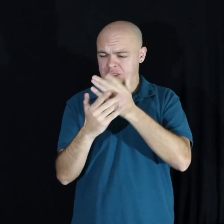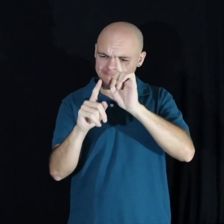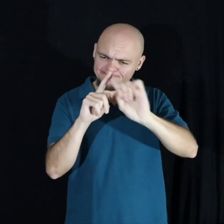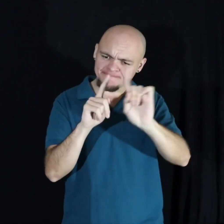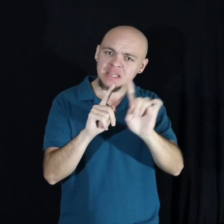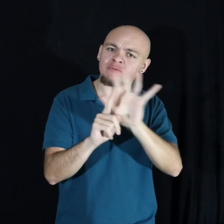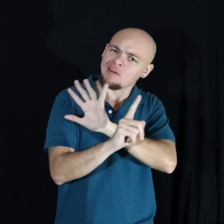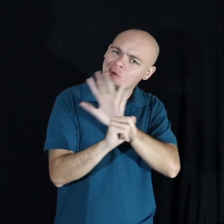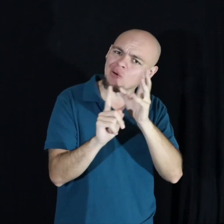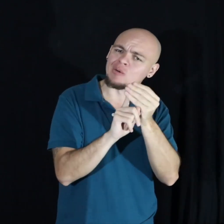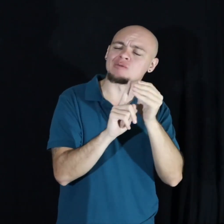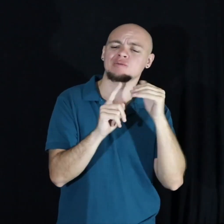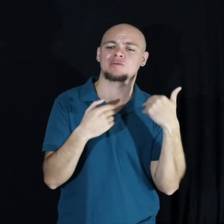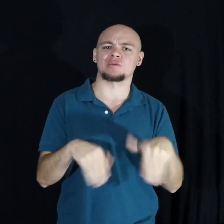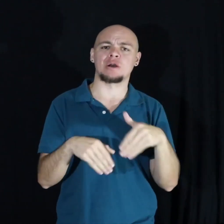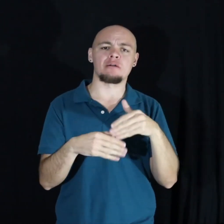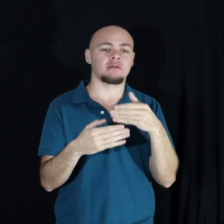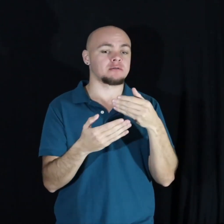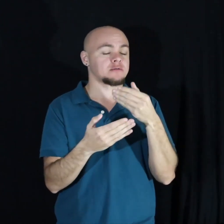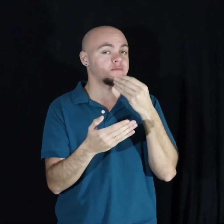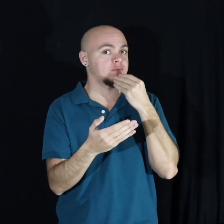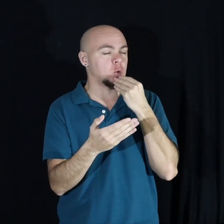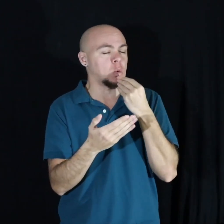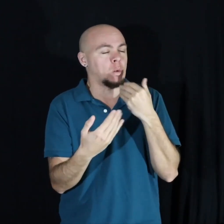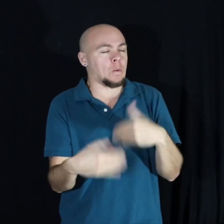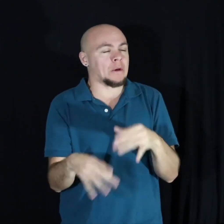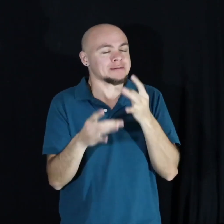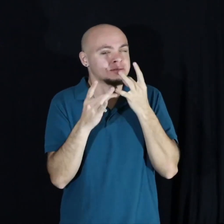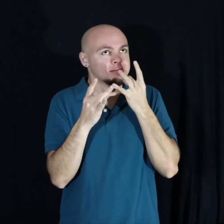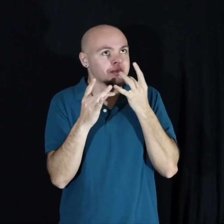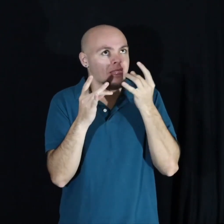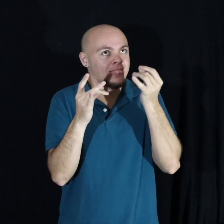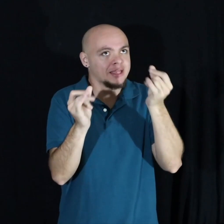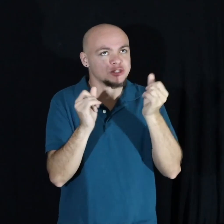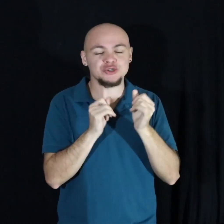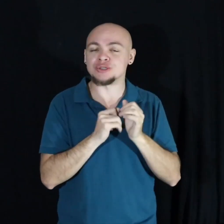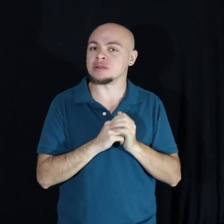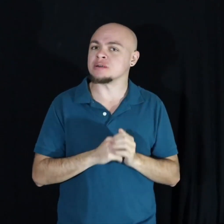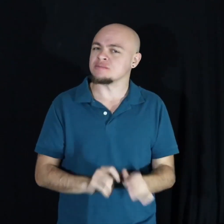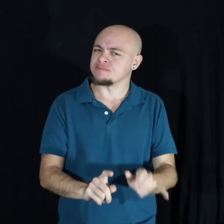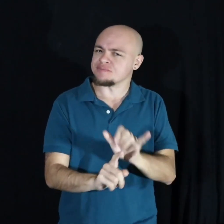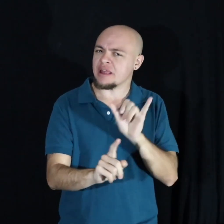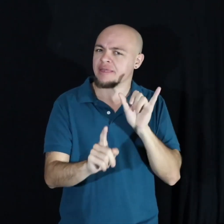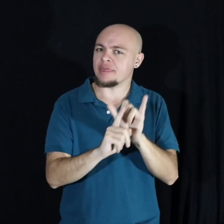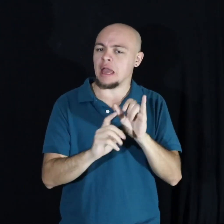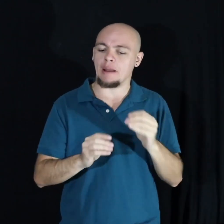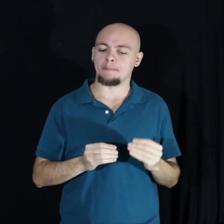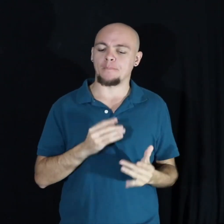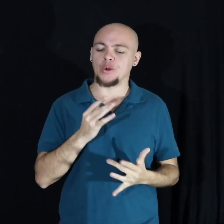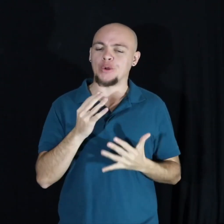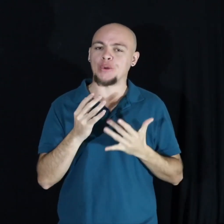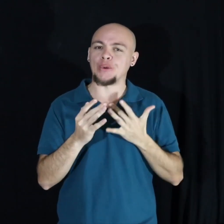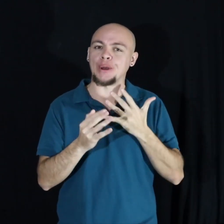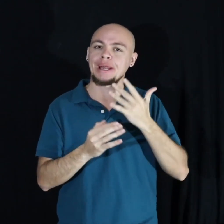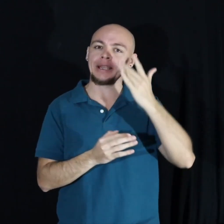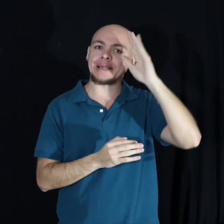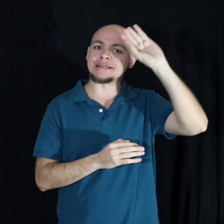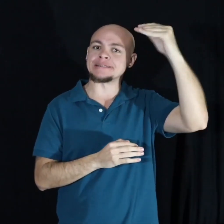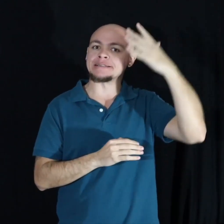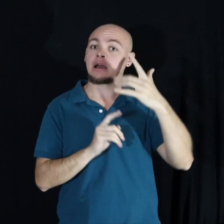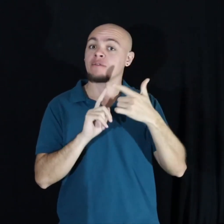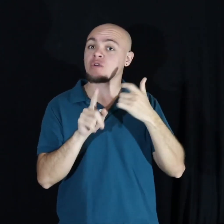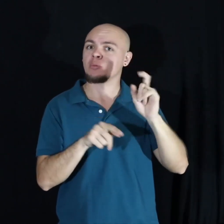and rich food. And I have that burning sun from Puerto Rico